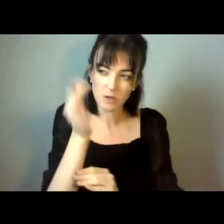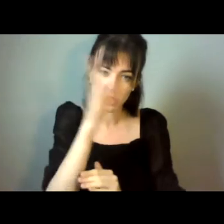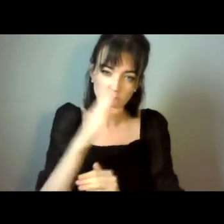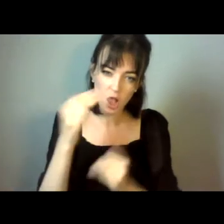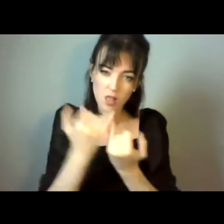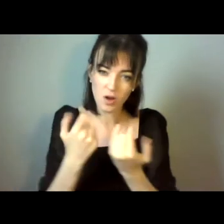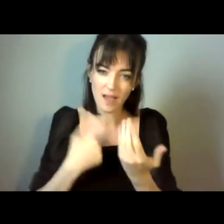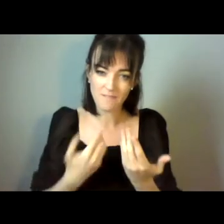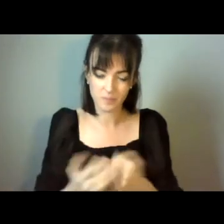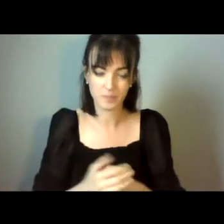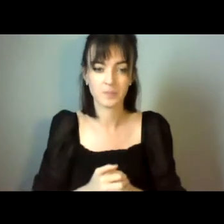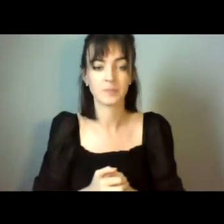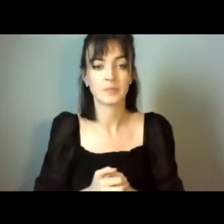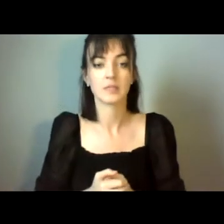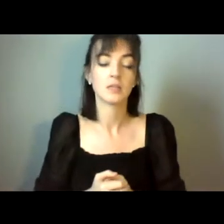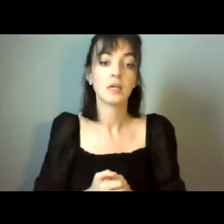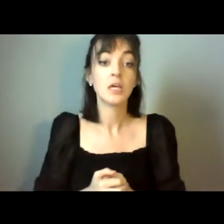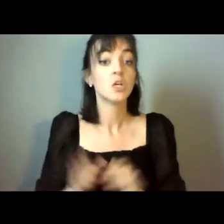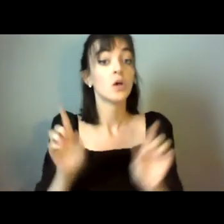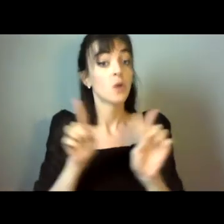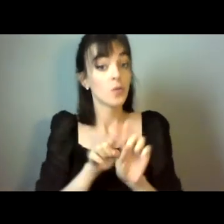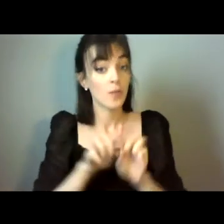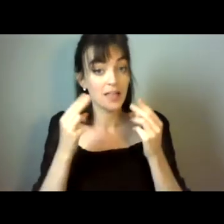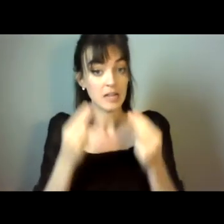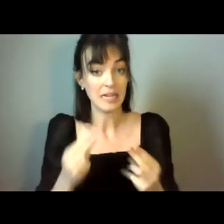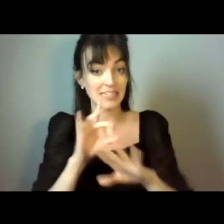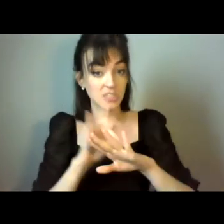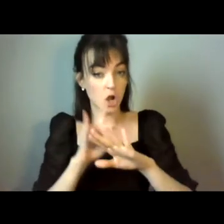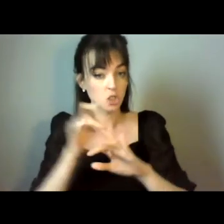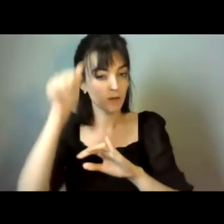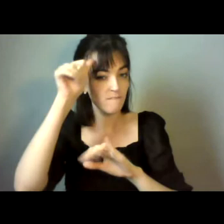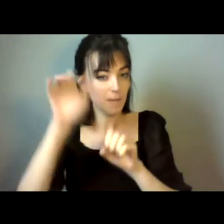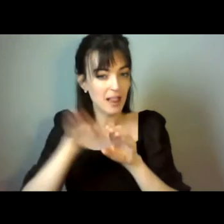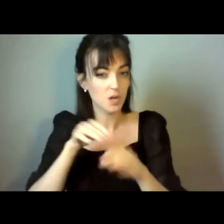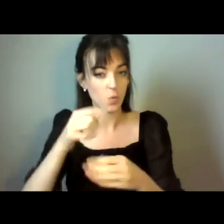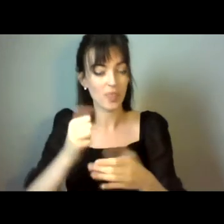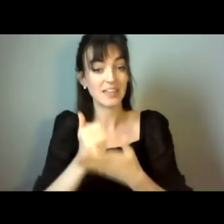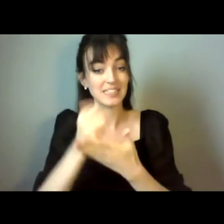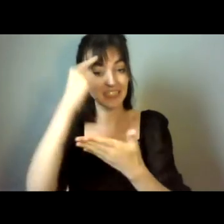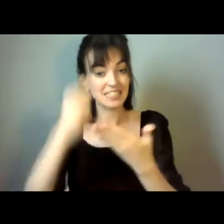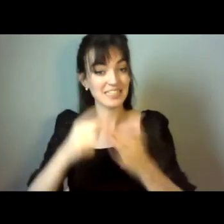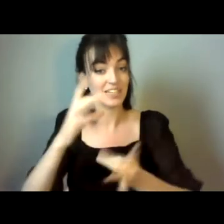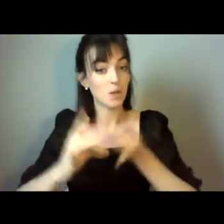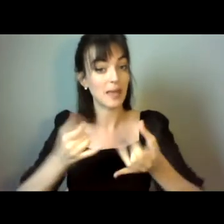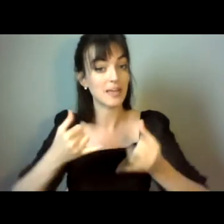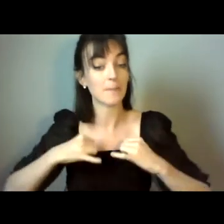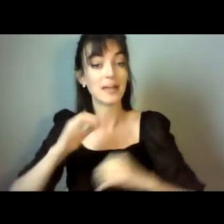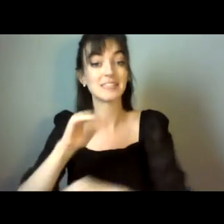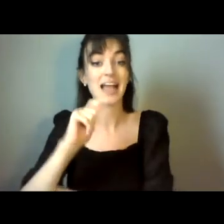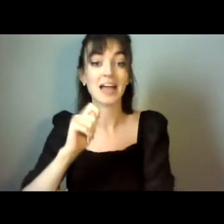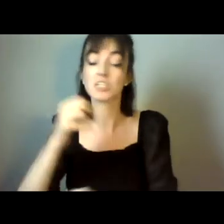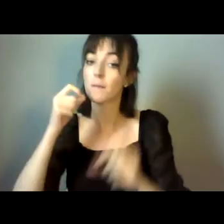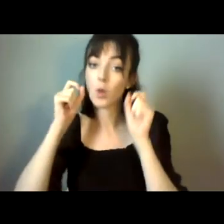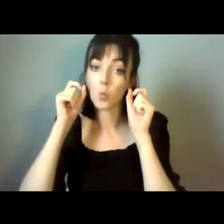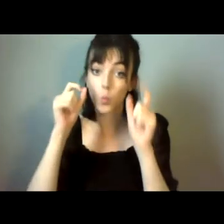future lives. It also requires doctors to be familiar with the assisted decision making capacity act, and to be aware that time